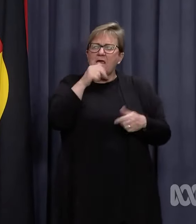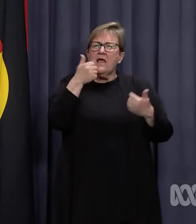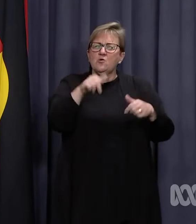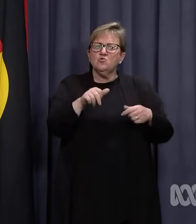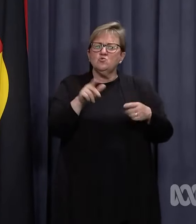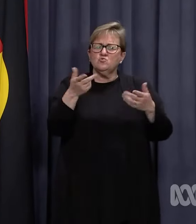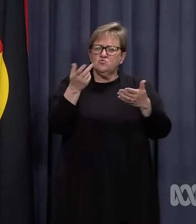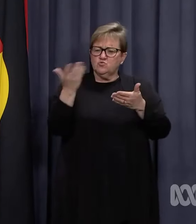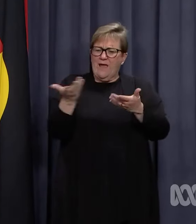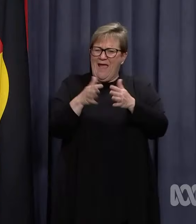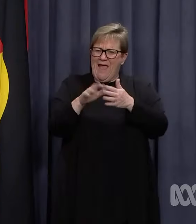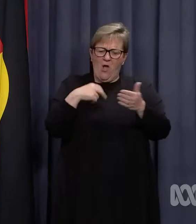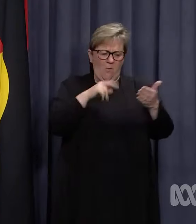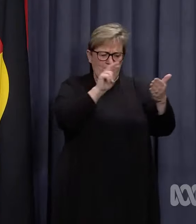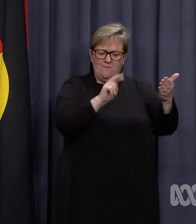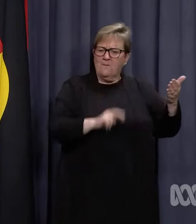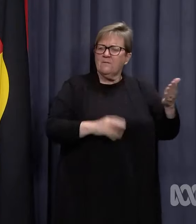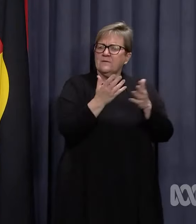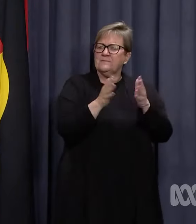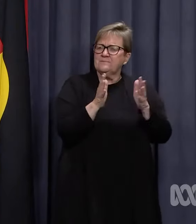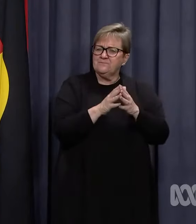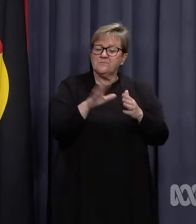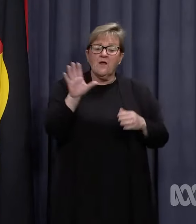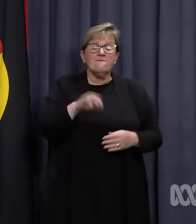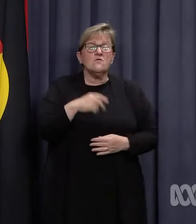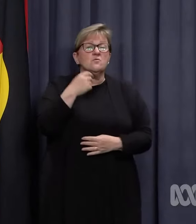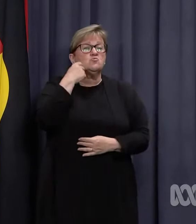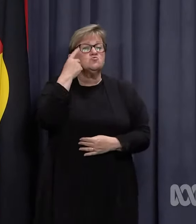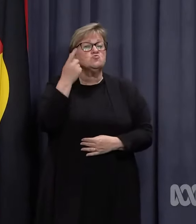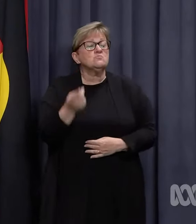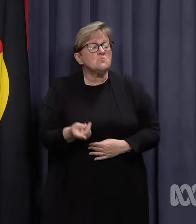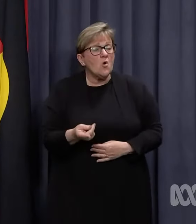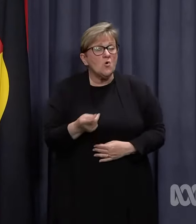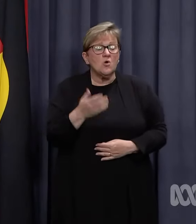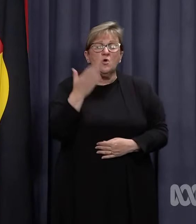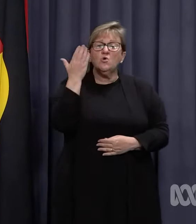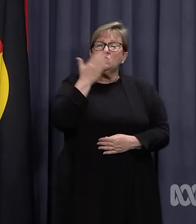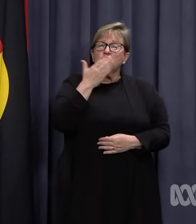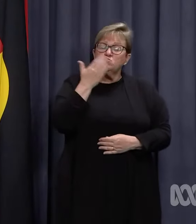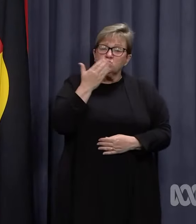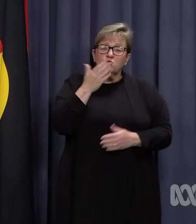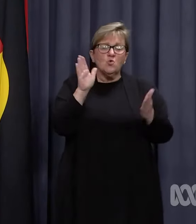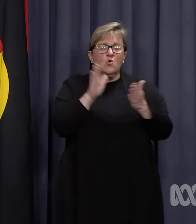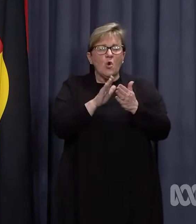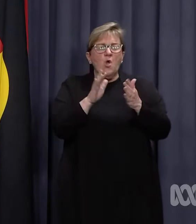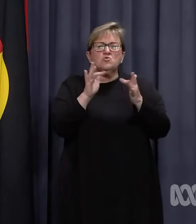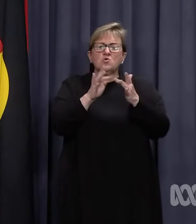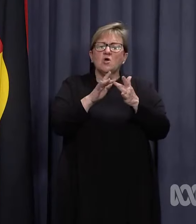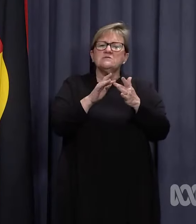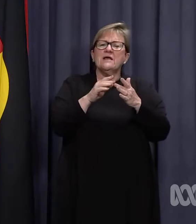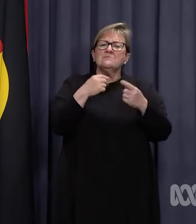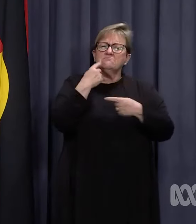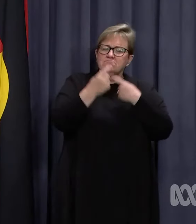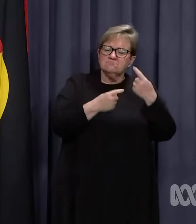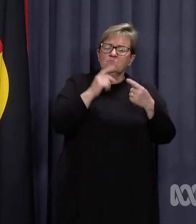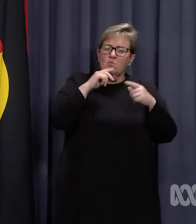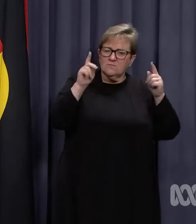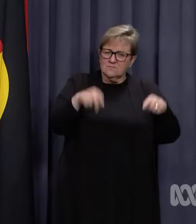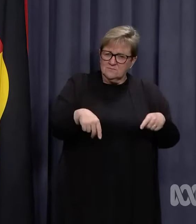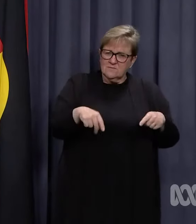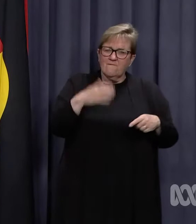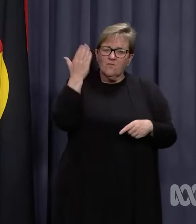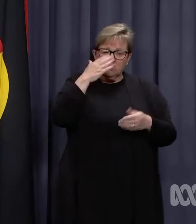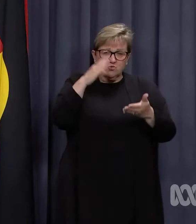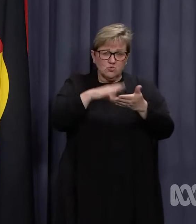to record that result. From tomorrow, revised school-based close contact protocols will be in place for